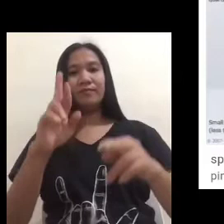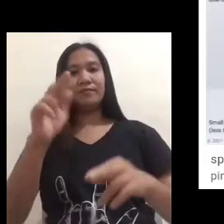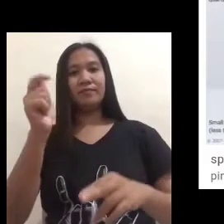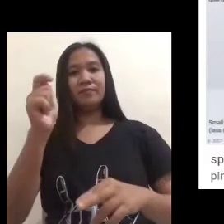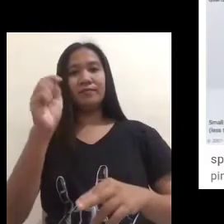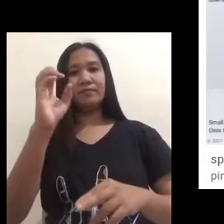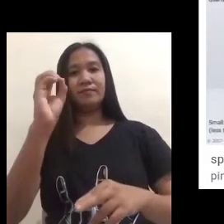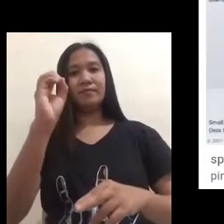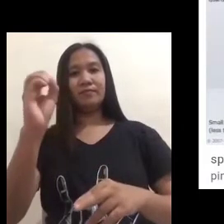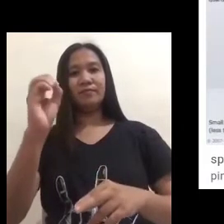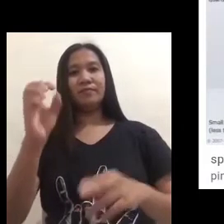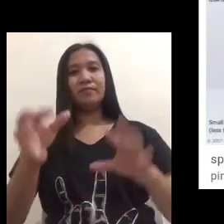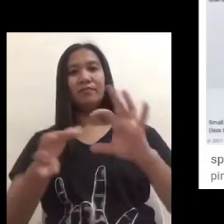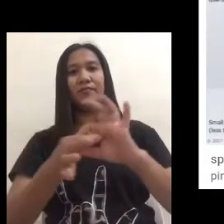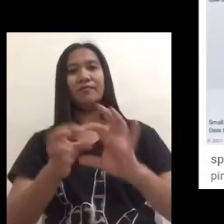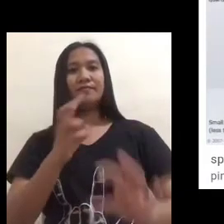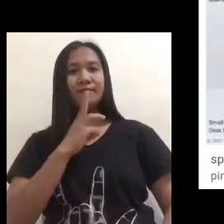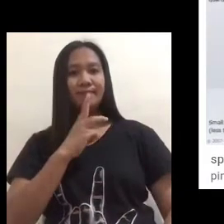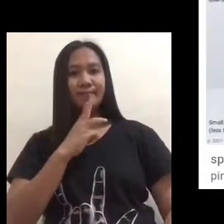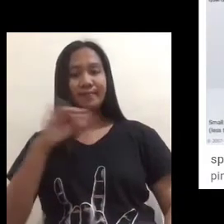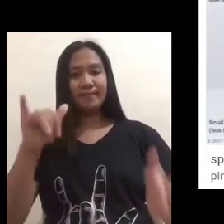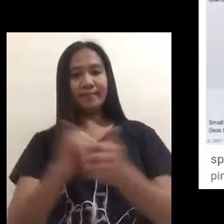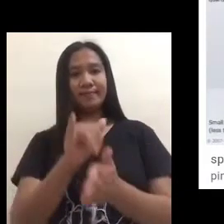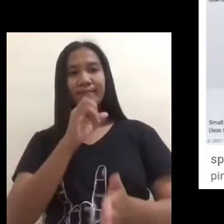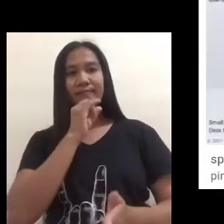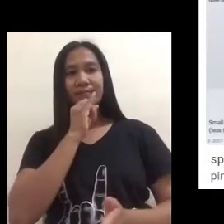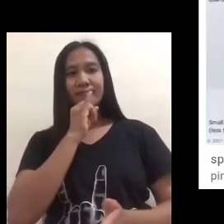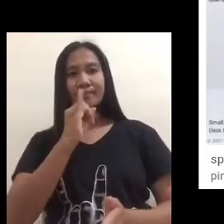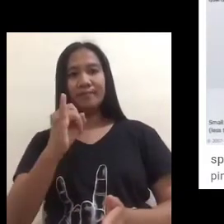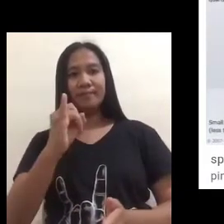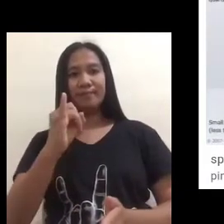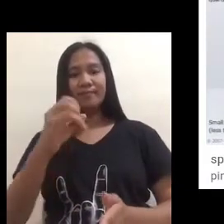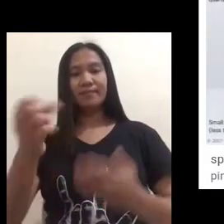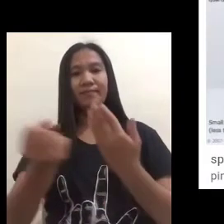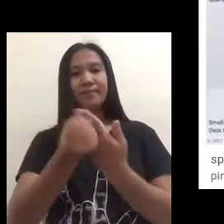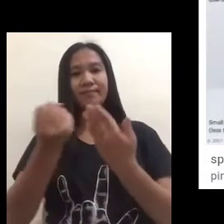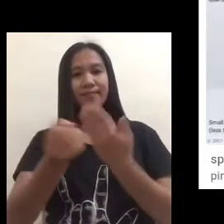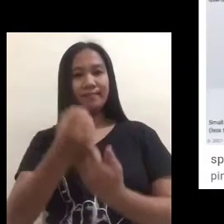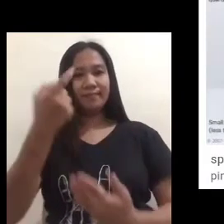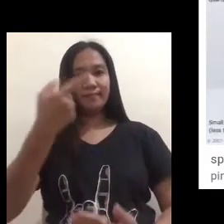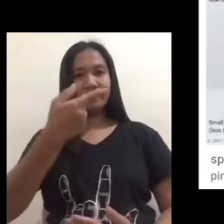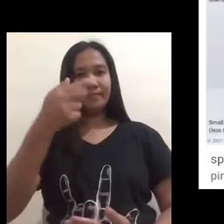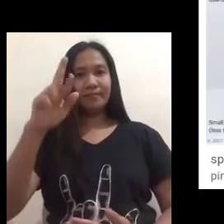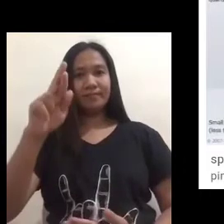ratio of an equal volume of water and that is the specific gravity